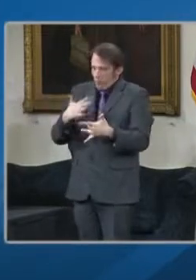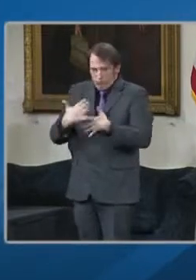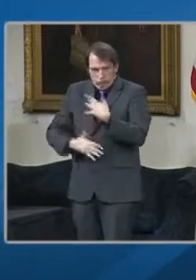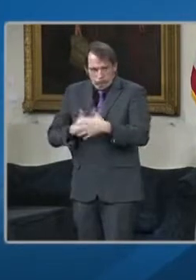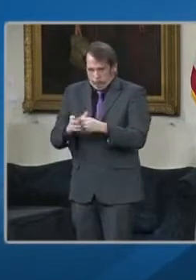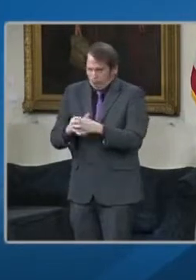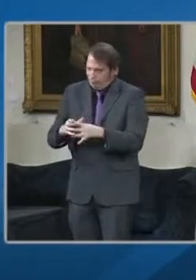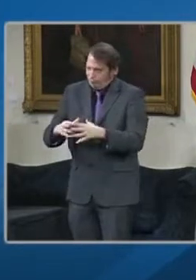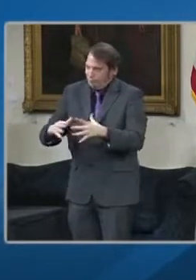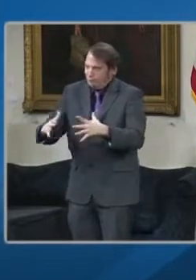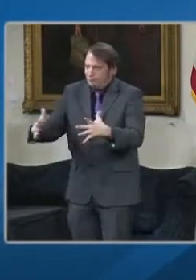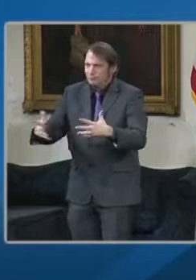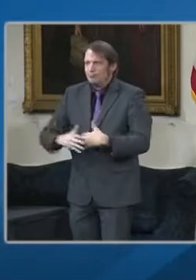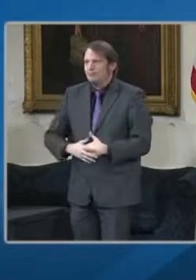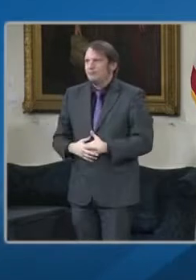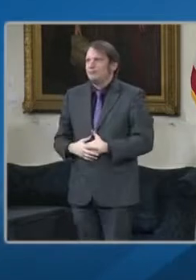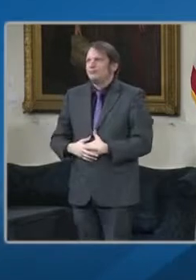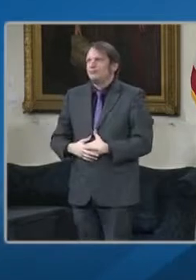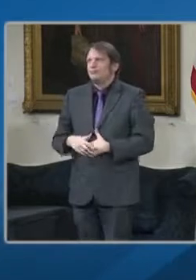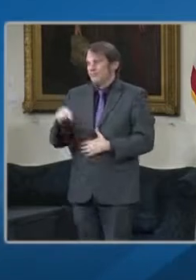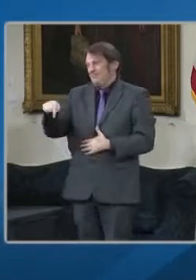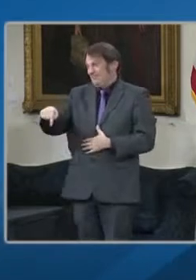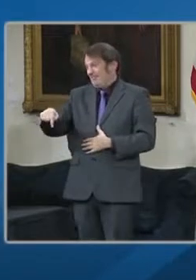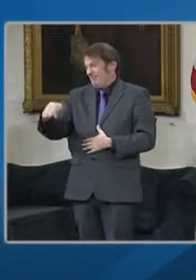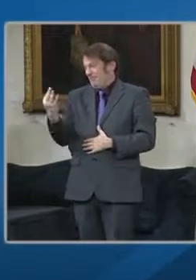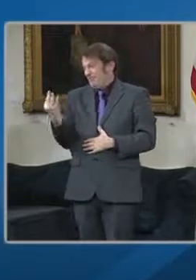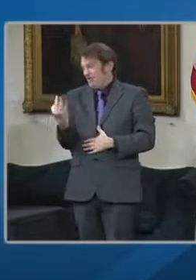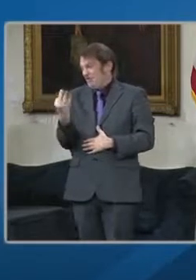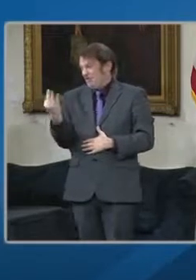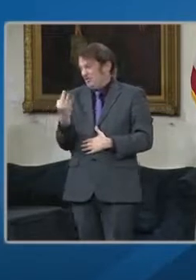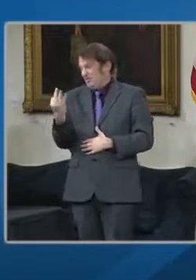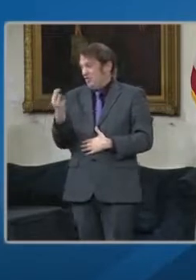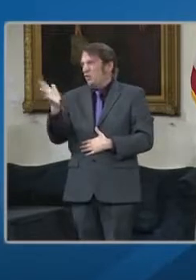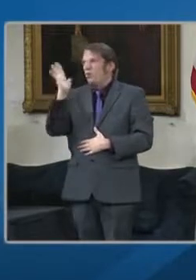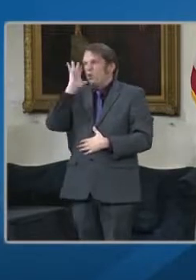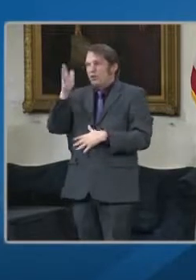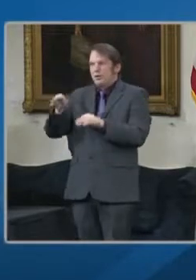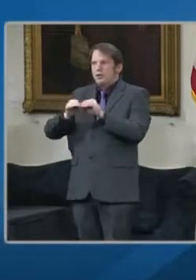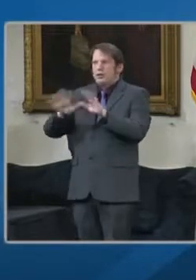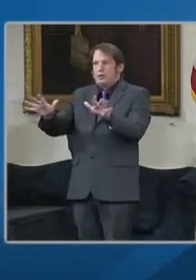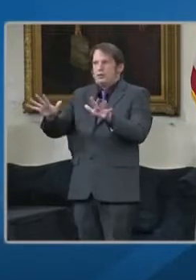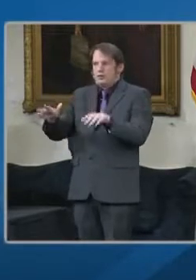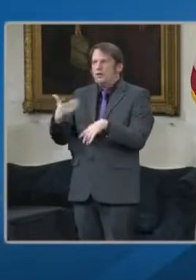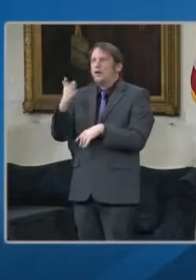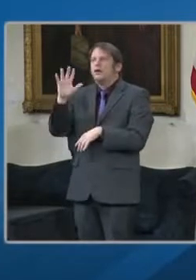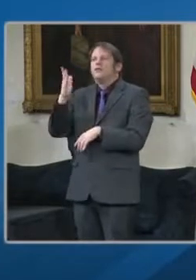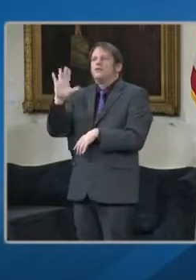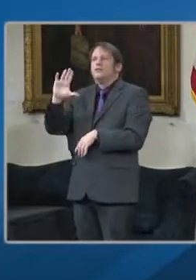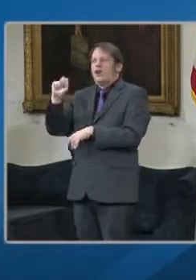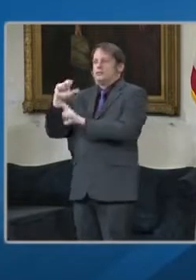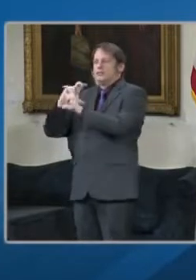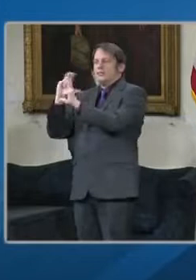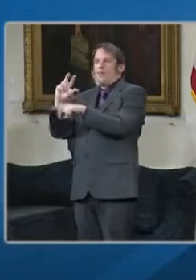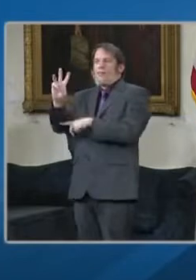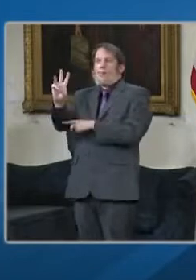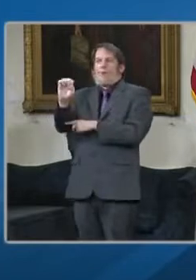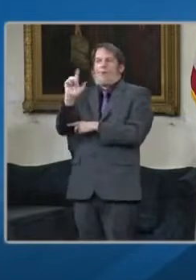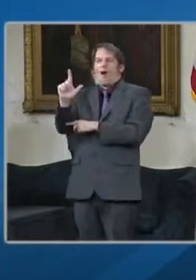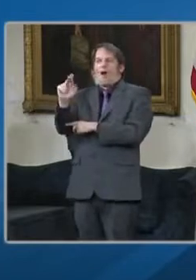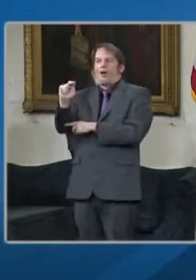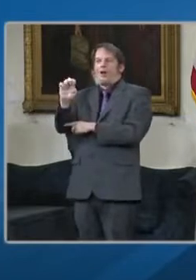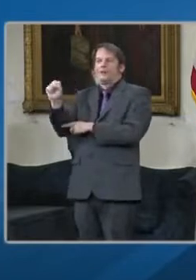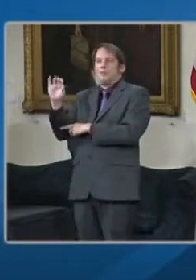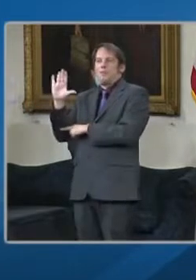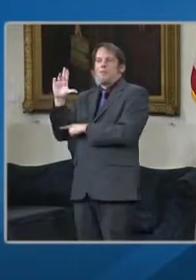Friday, we will launch the wellness buses or the mass of the mobile backs to assist in the acceleration of